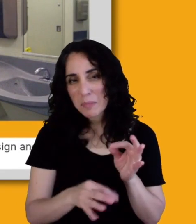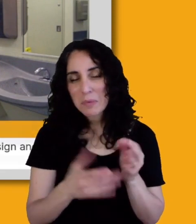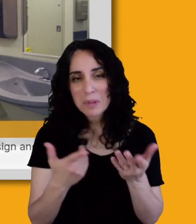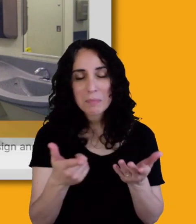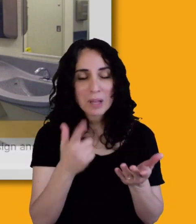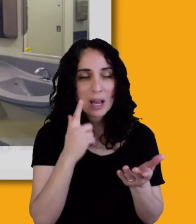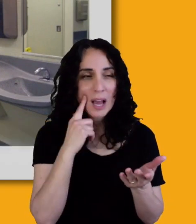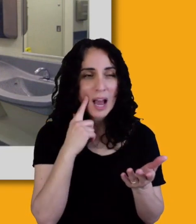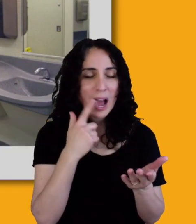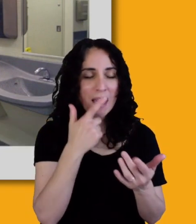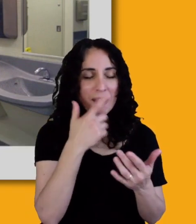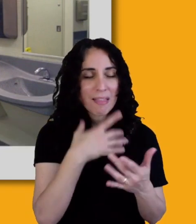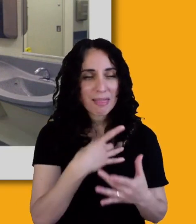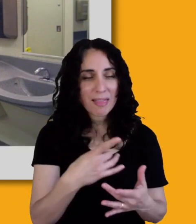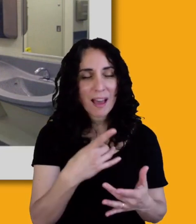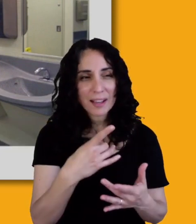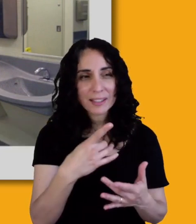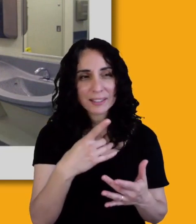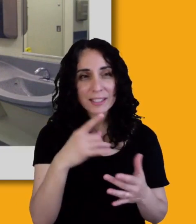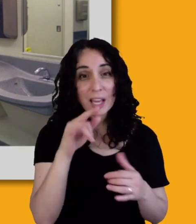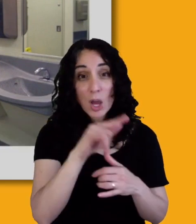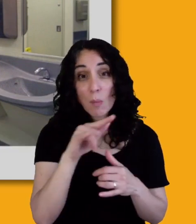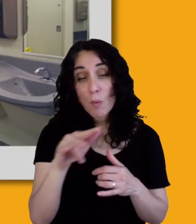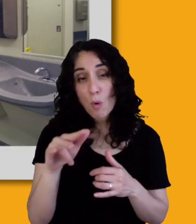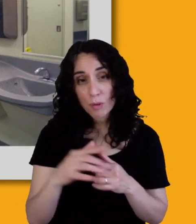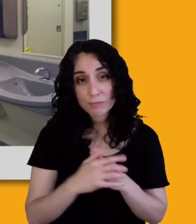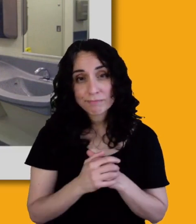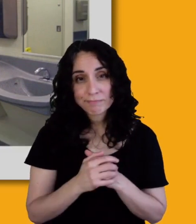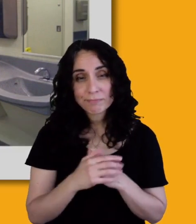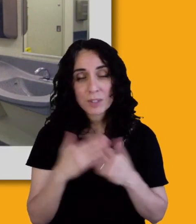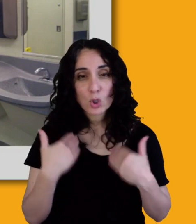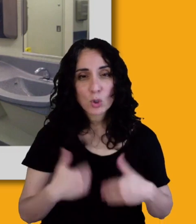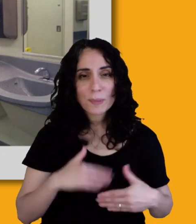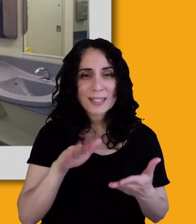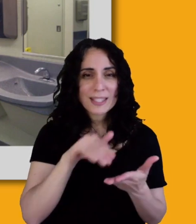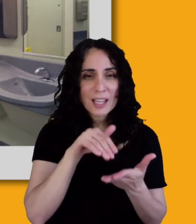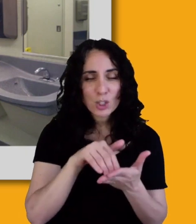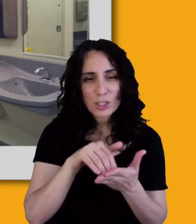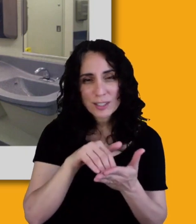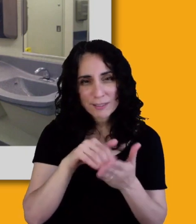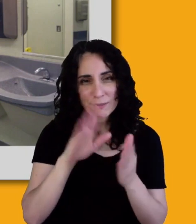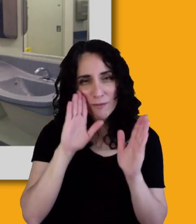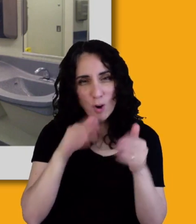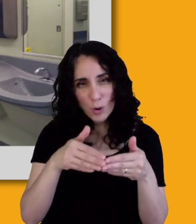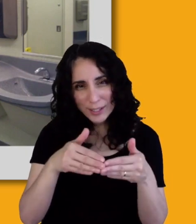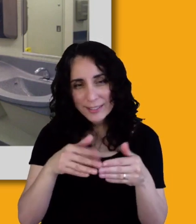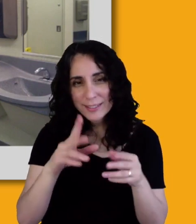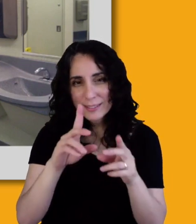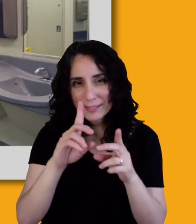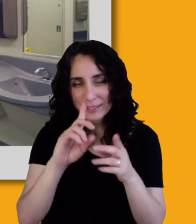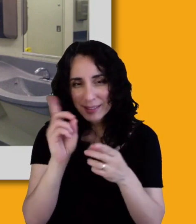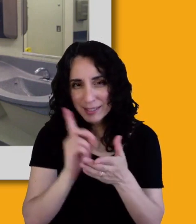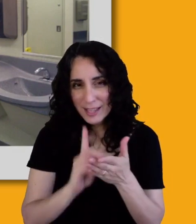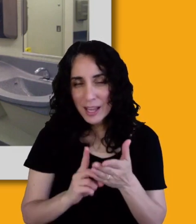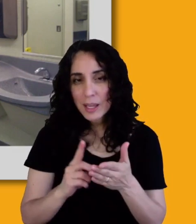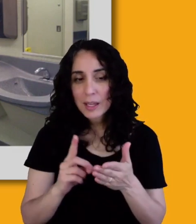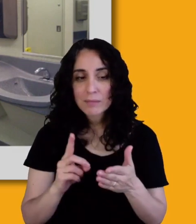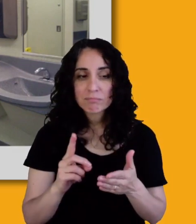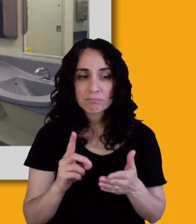other thing about human centered design is that, um, people adapt and they get used to places that they use over and over and over again.